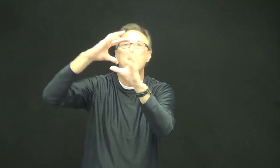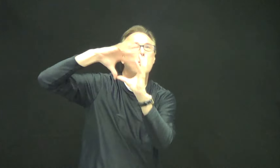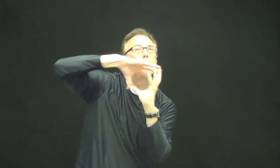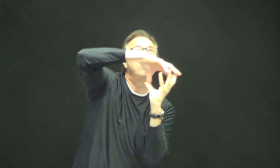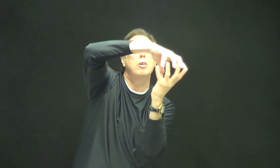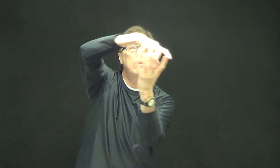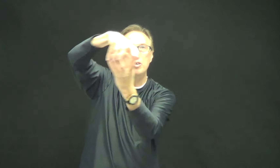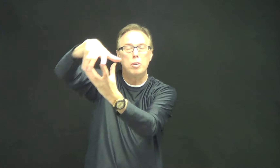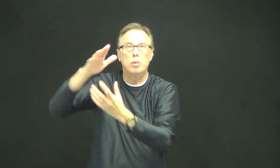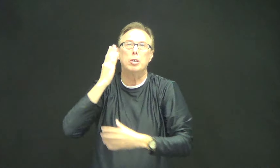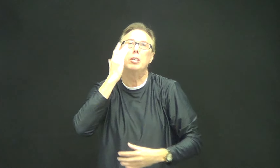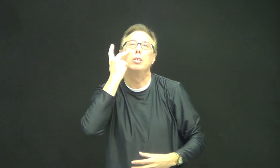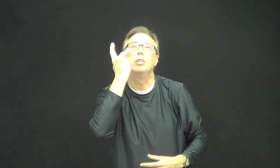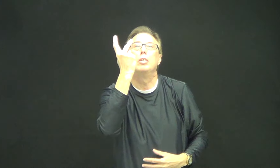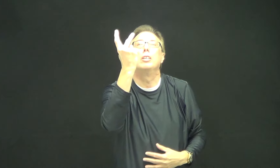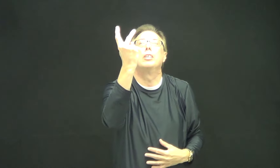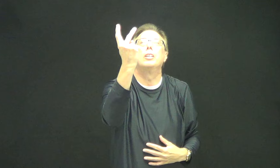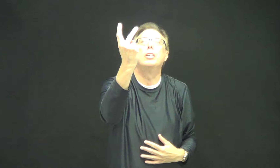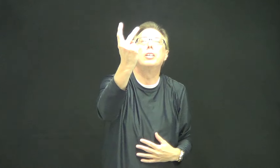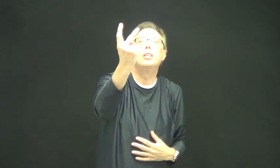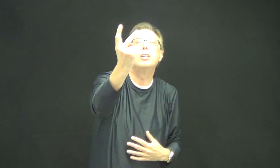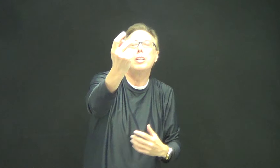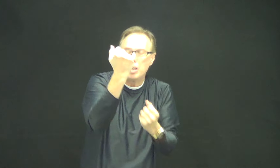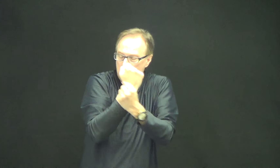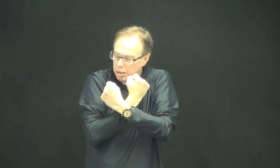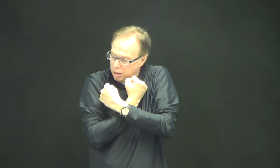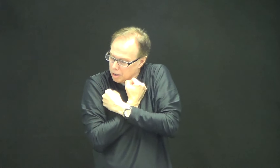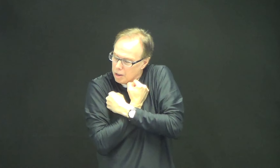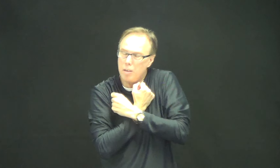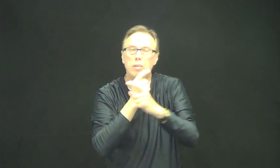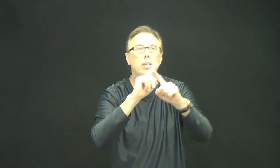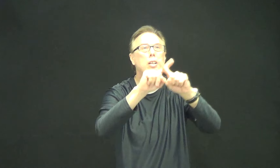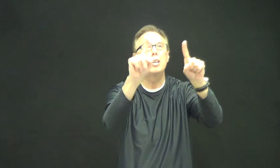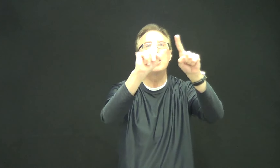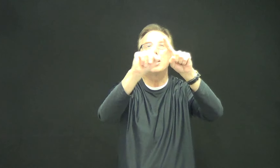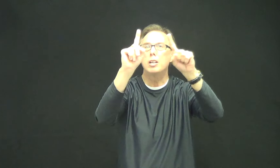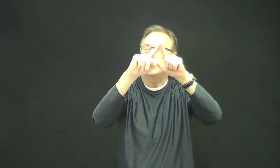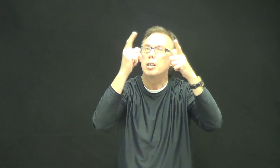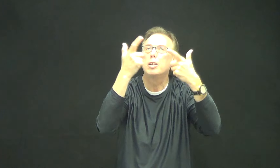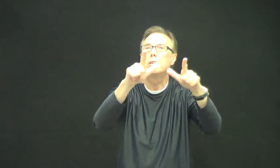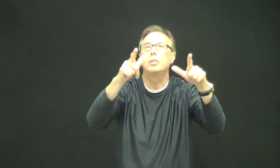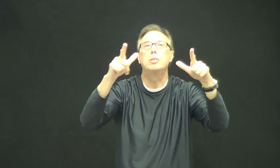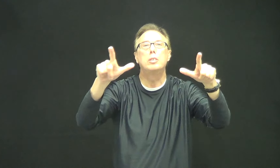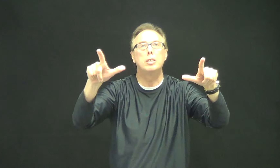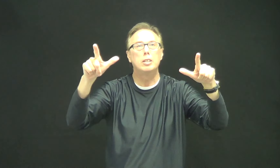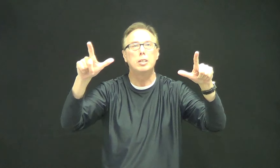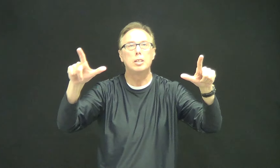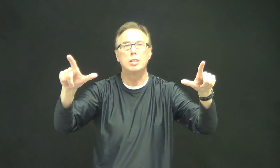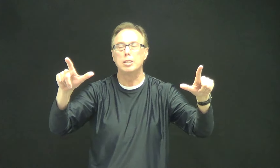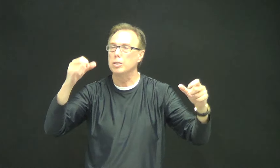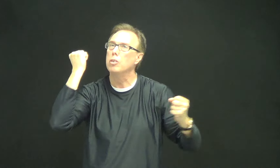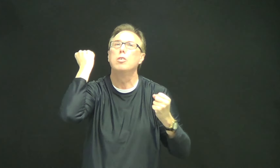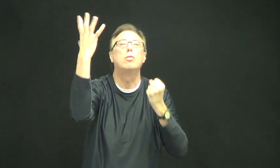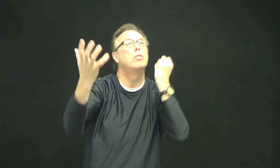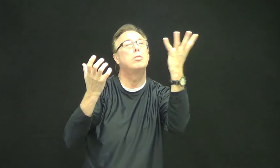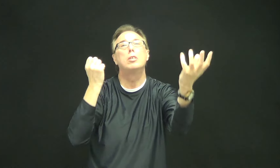the world will hear. Love in any language, fluently